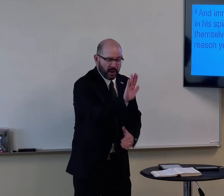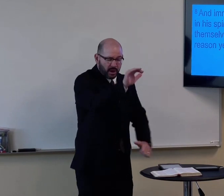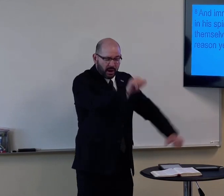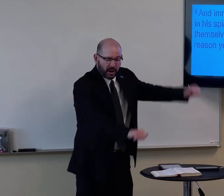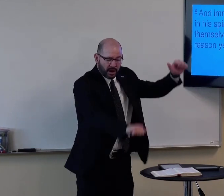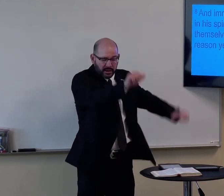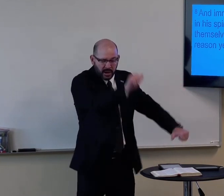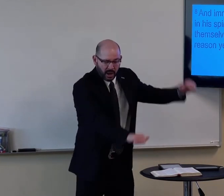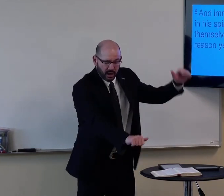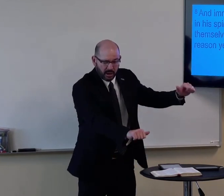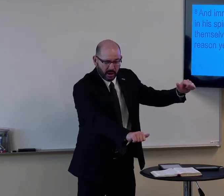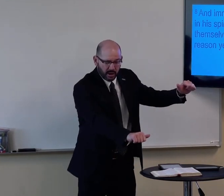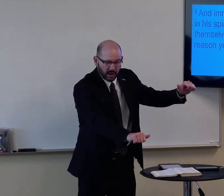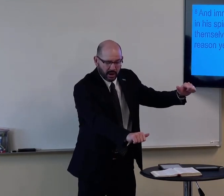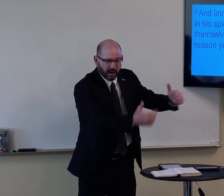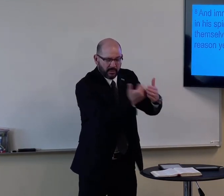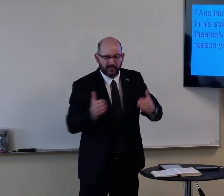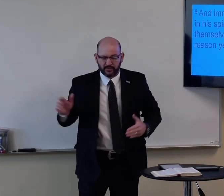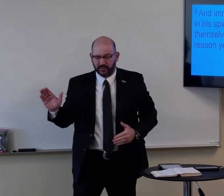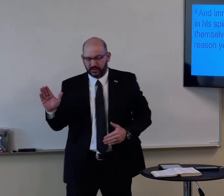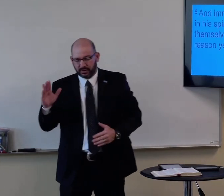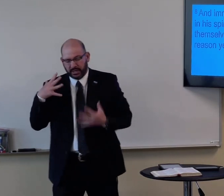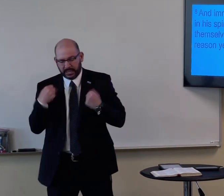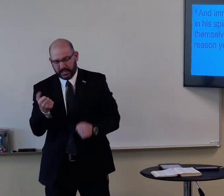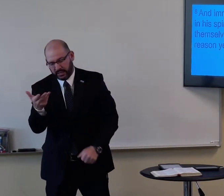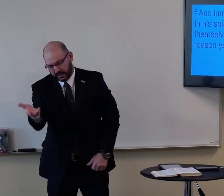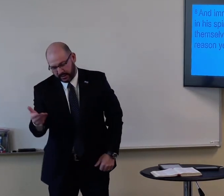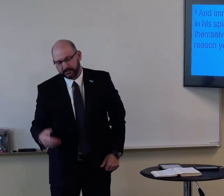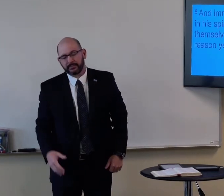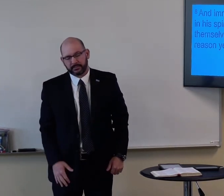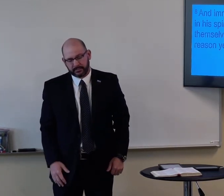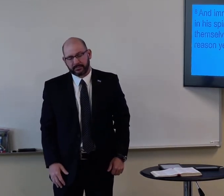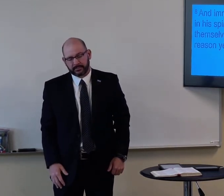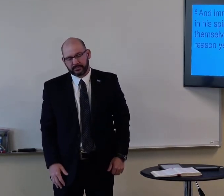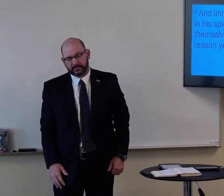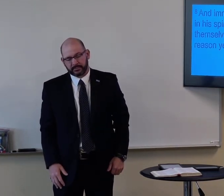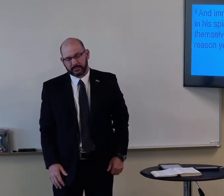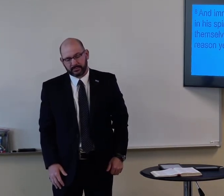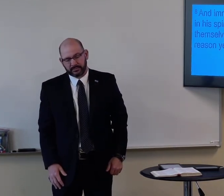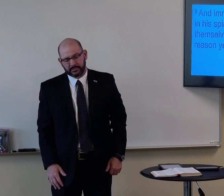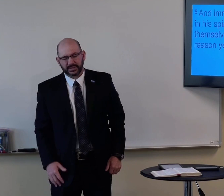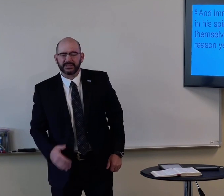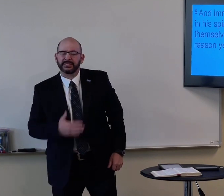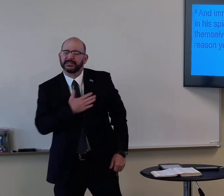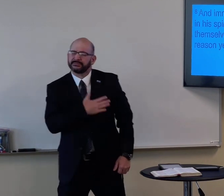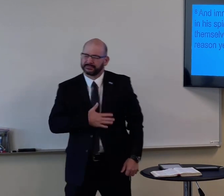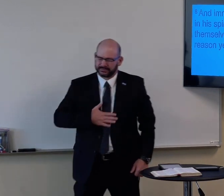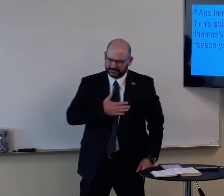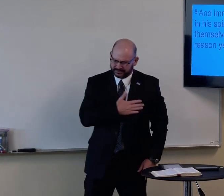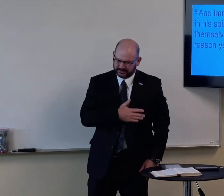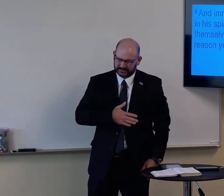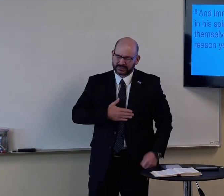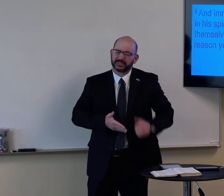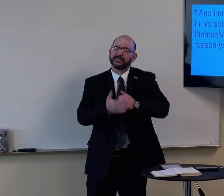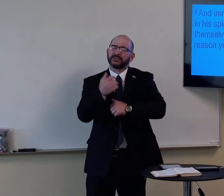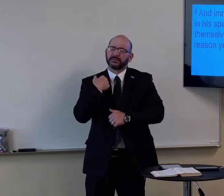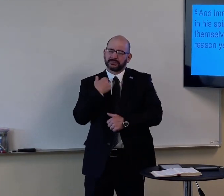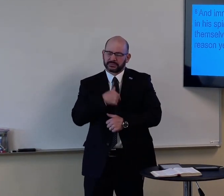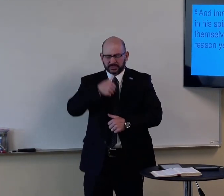And Jesus confronted others and their doubts before healing him. Please